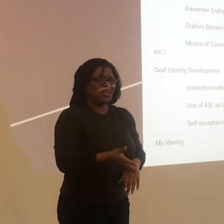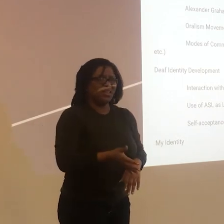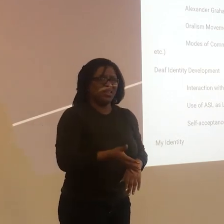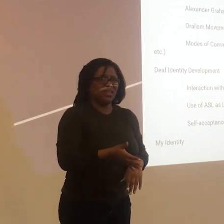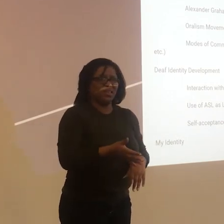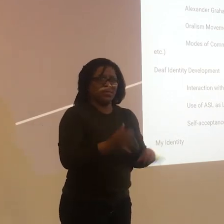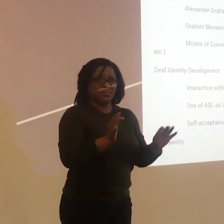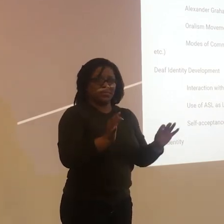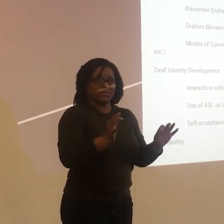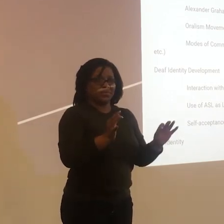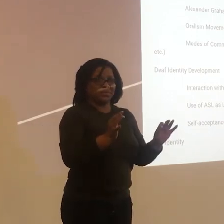Sometimes.